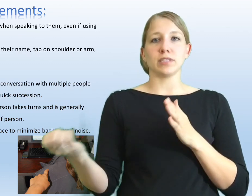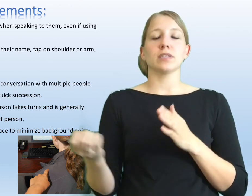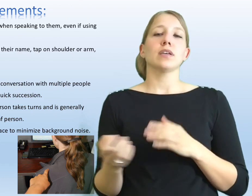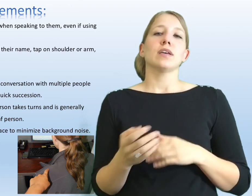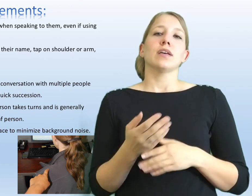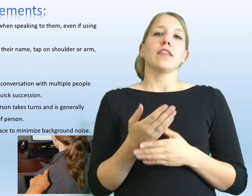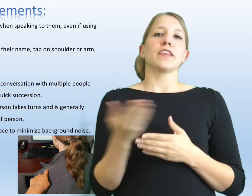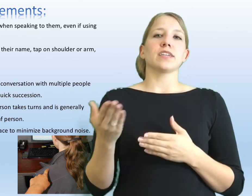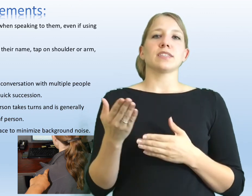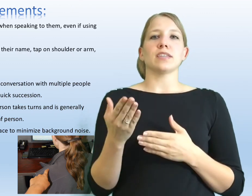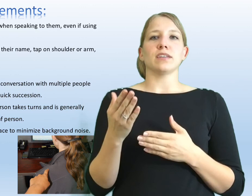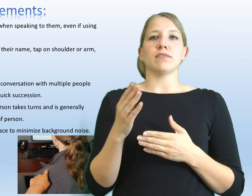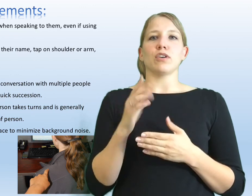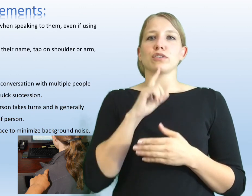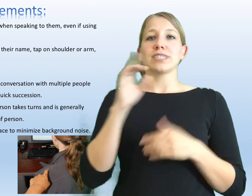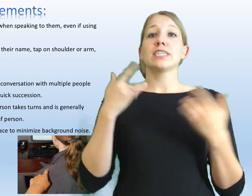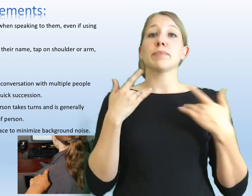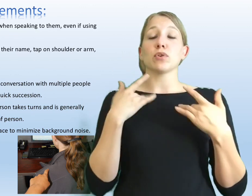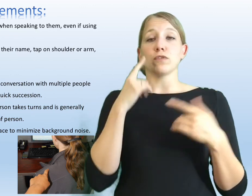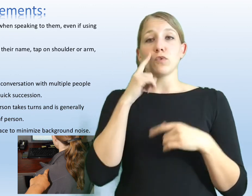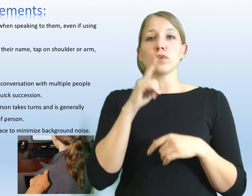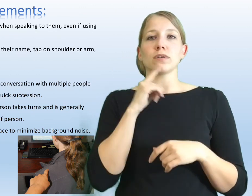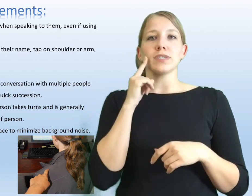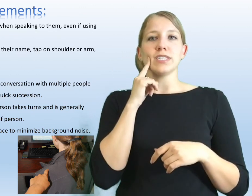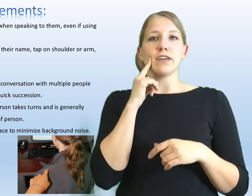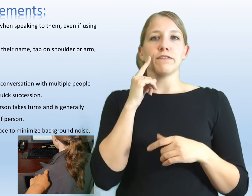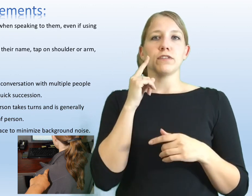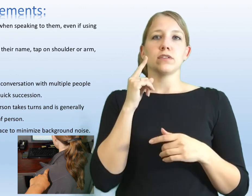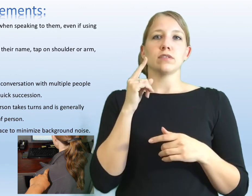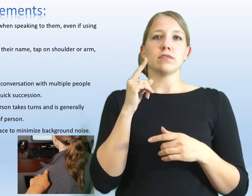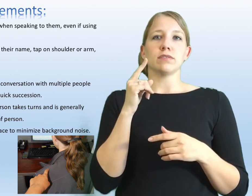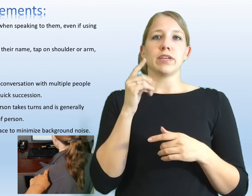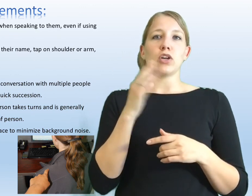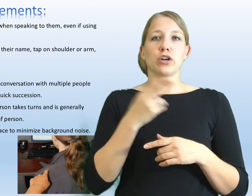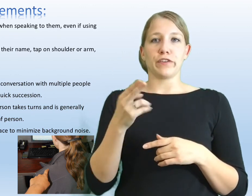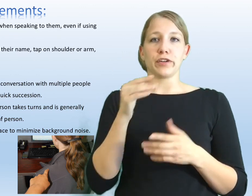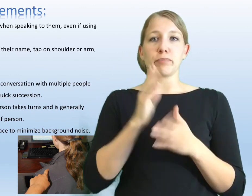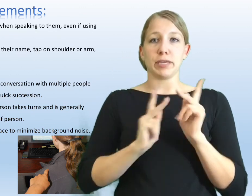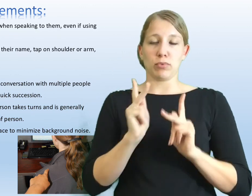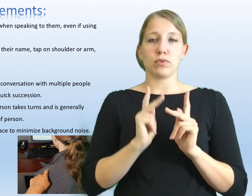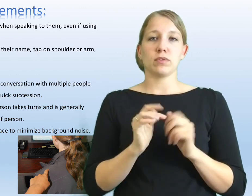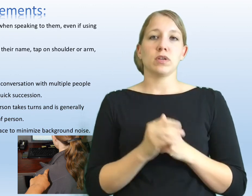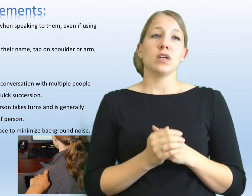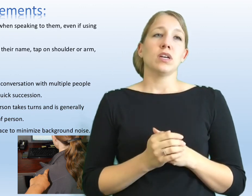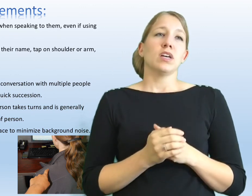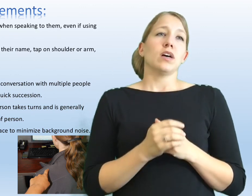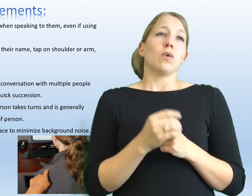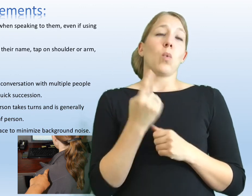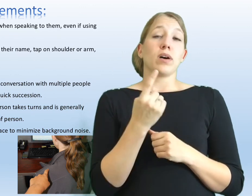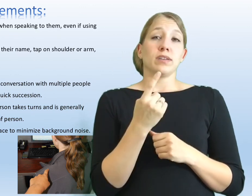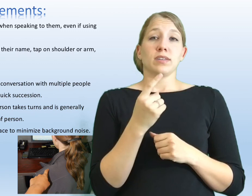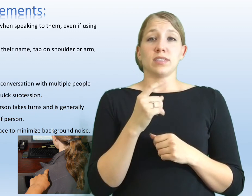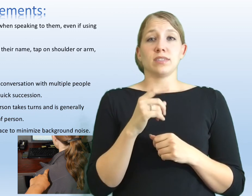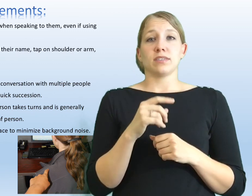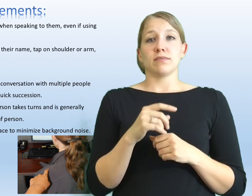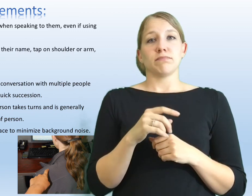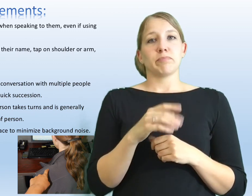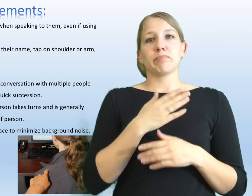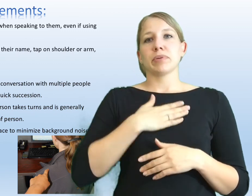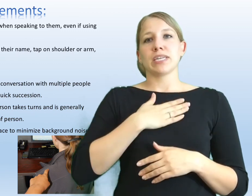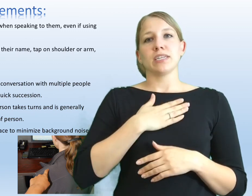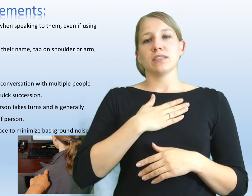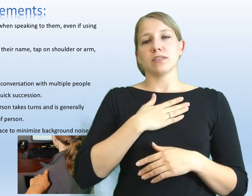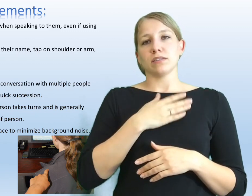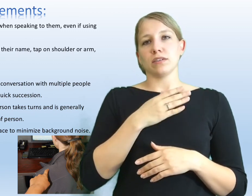elements. Things that are typical for deaf and hard of hearing people. One is